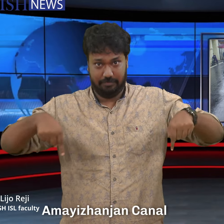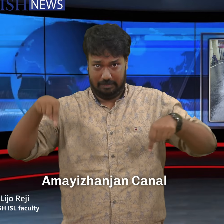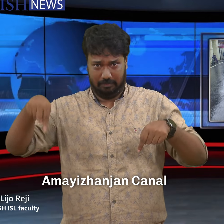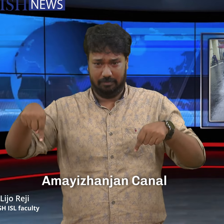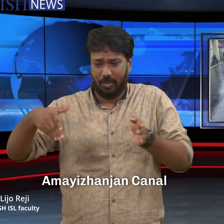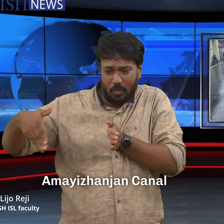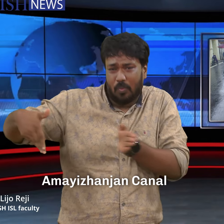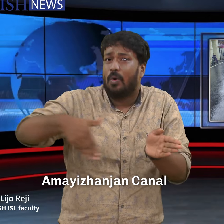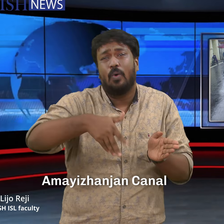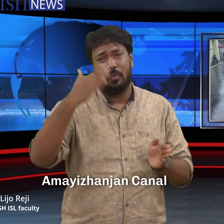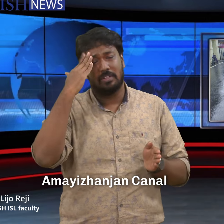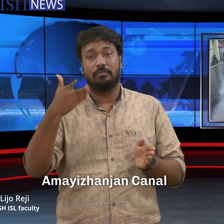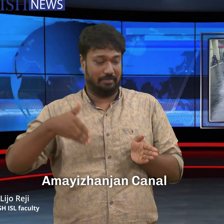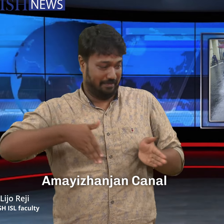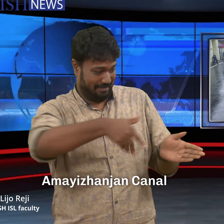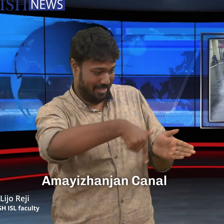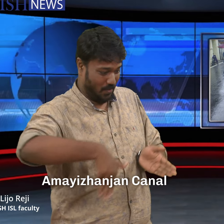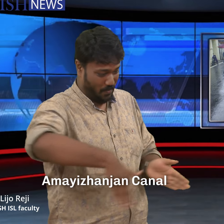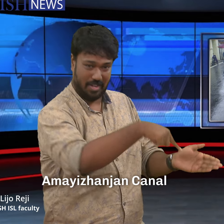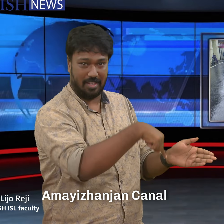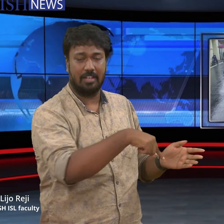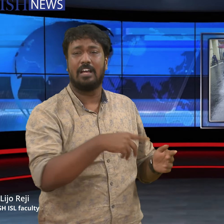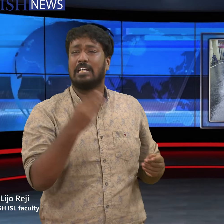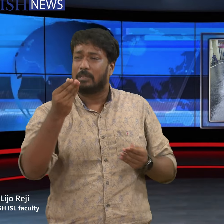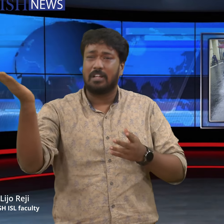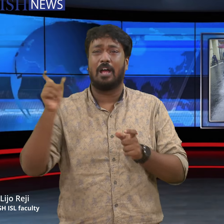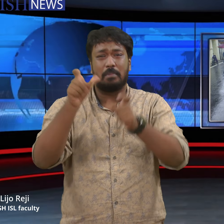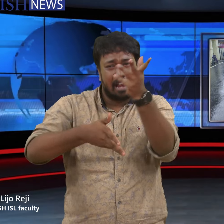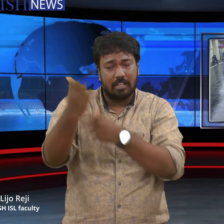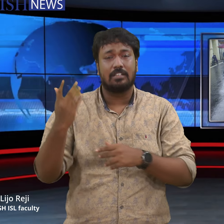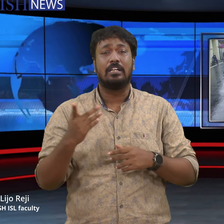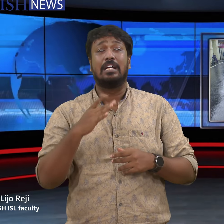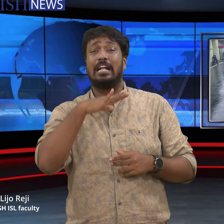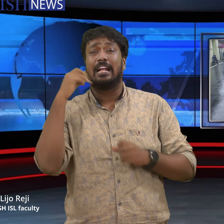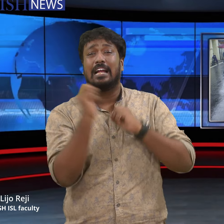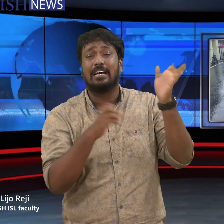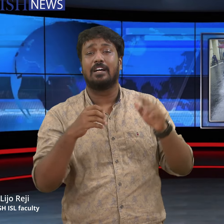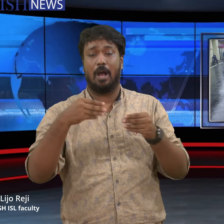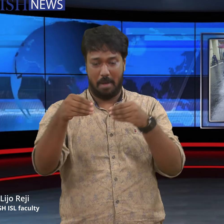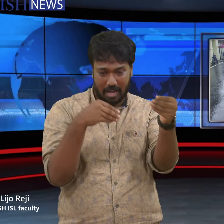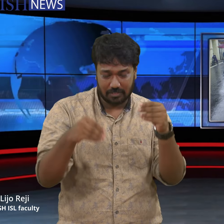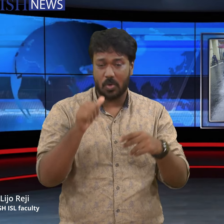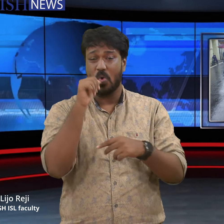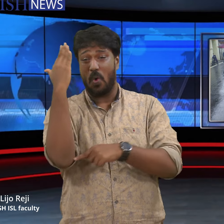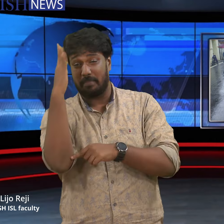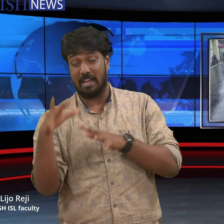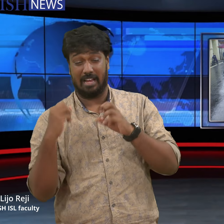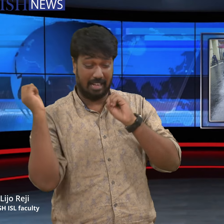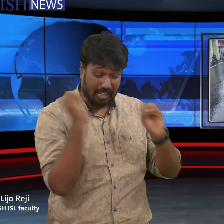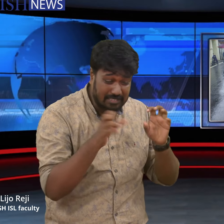the urban refuse obstructing the segment of the army engine canal that passed under the Tiruvannathaviram Central Railway Station as a